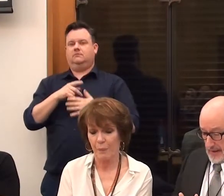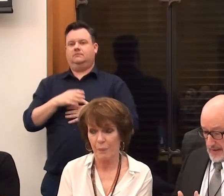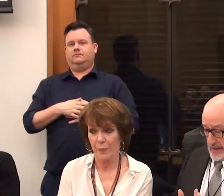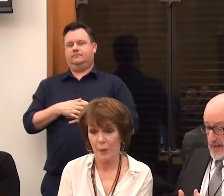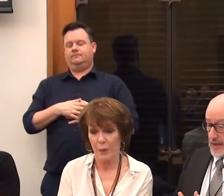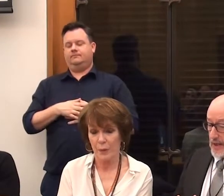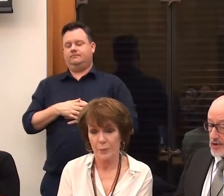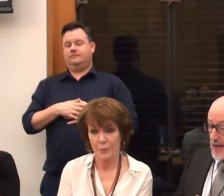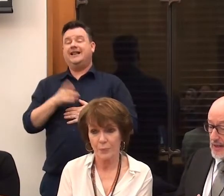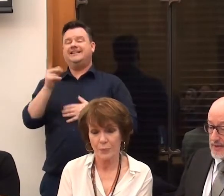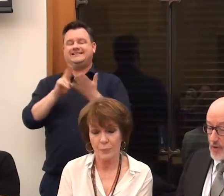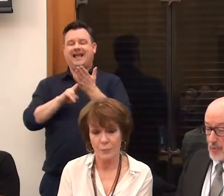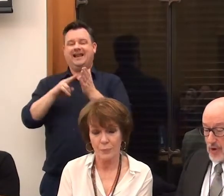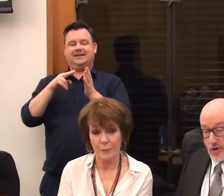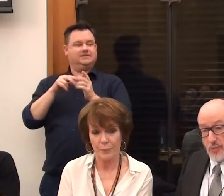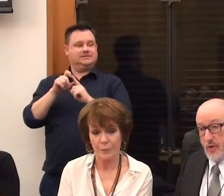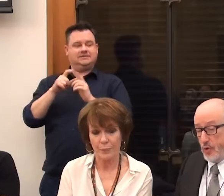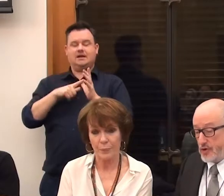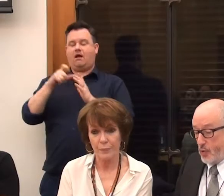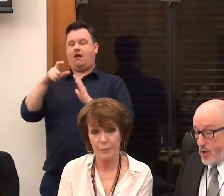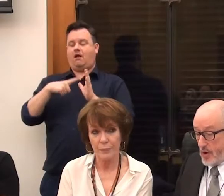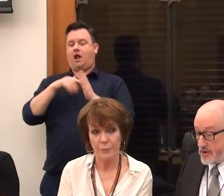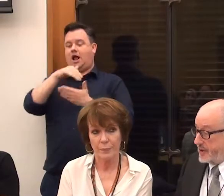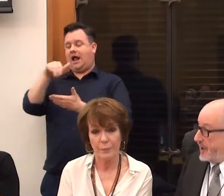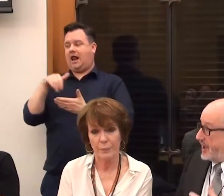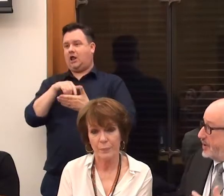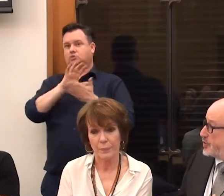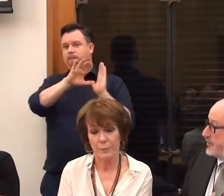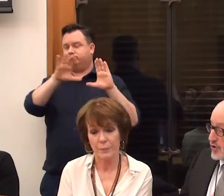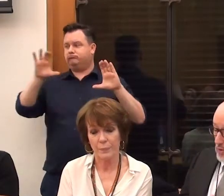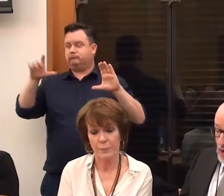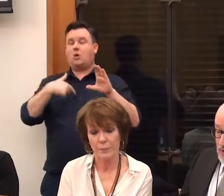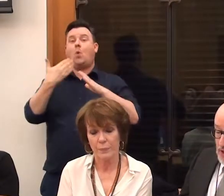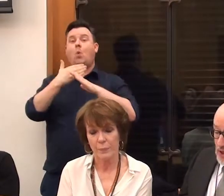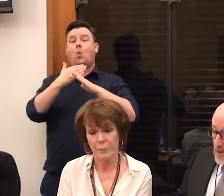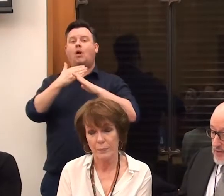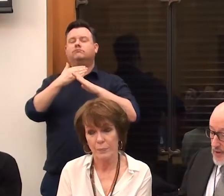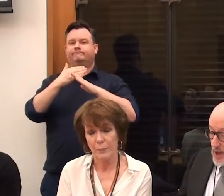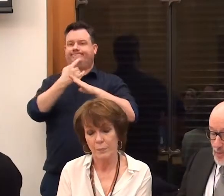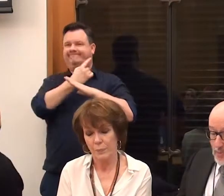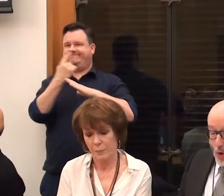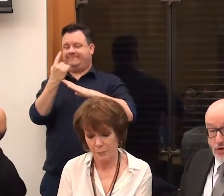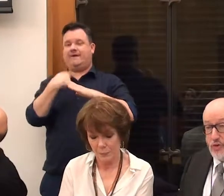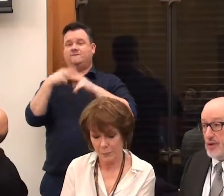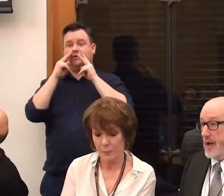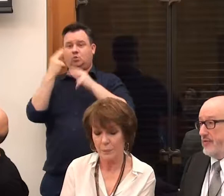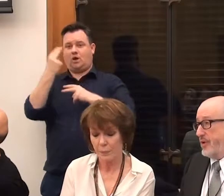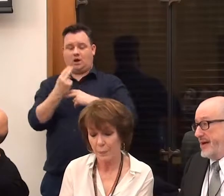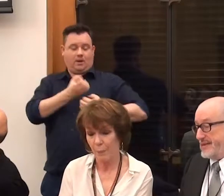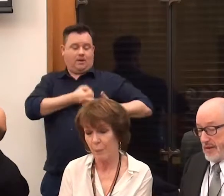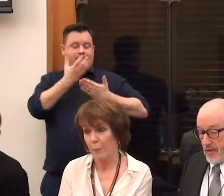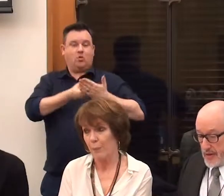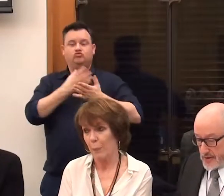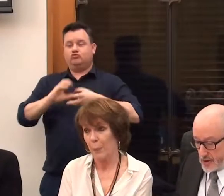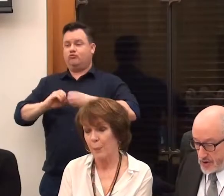work in the NDACA collection highlights horror pressure, but there are also works, and not just visual arts, but poetry, creative